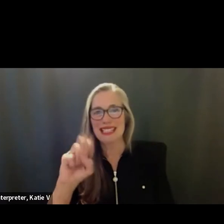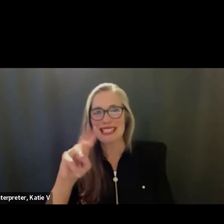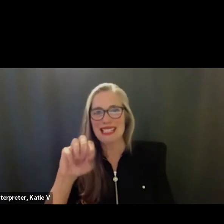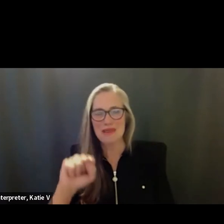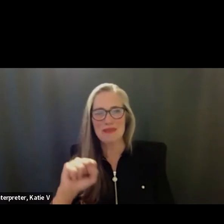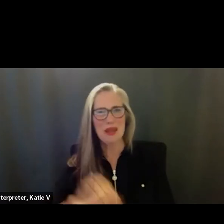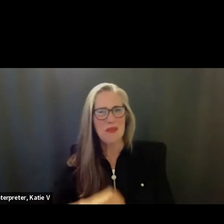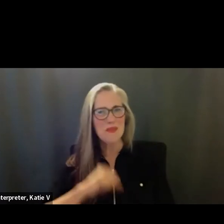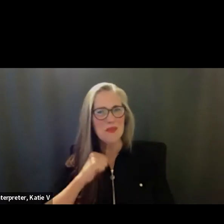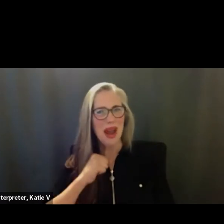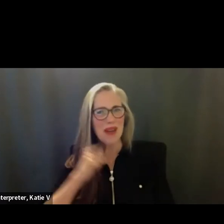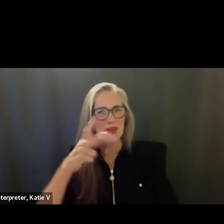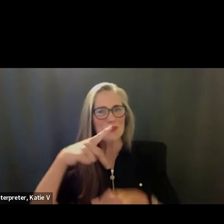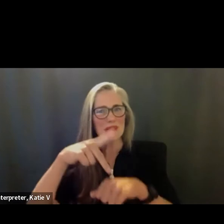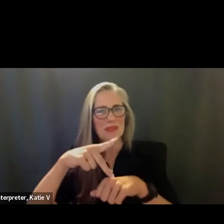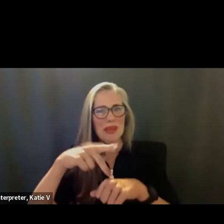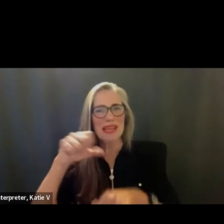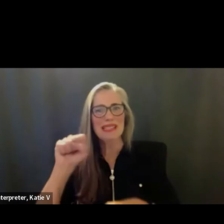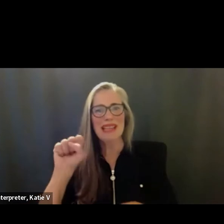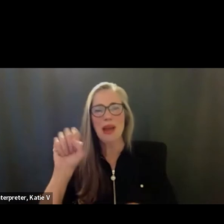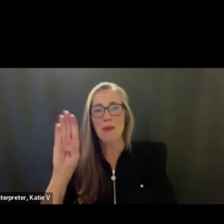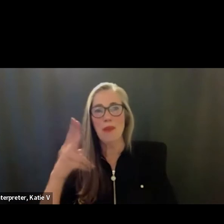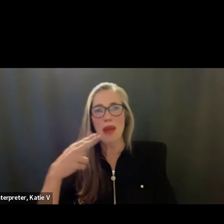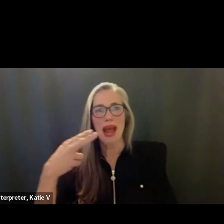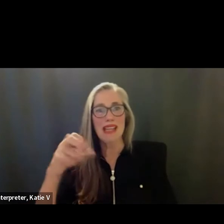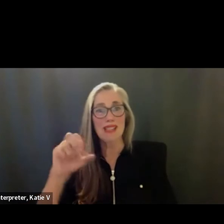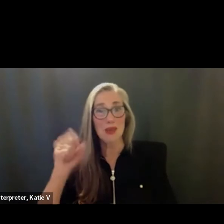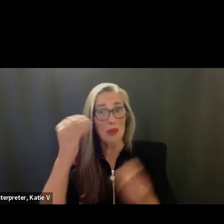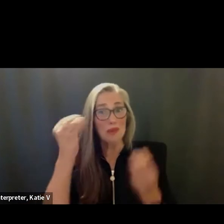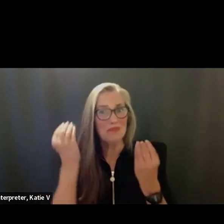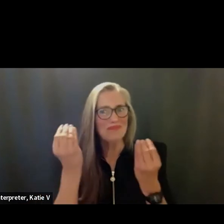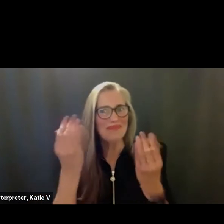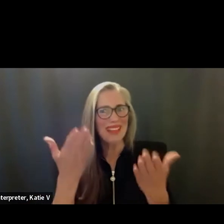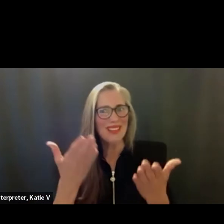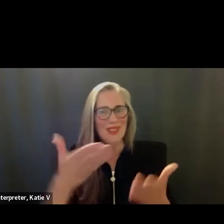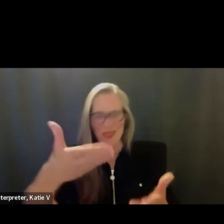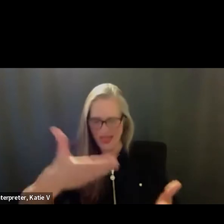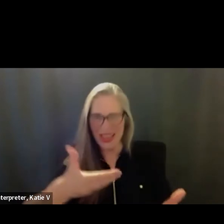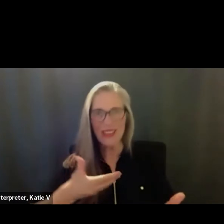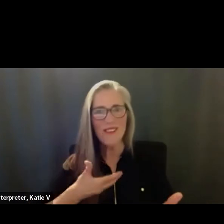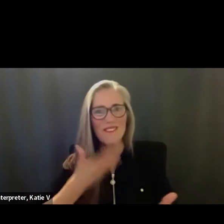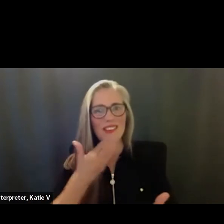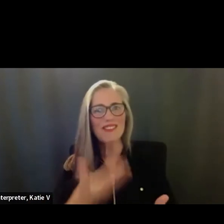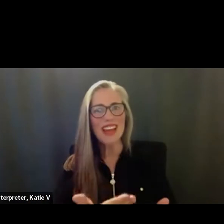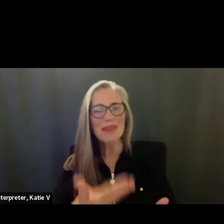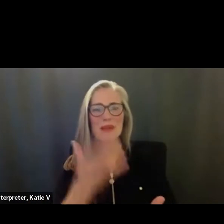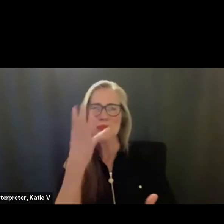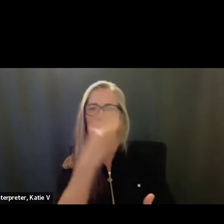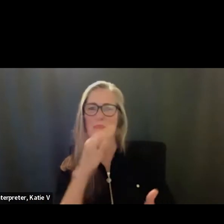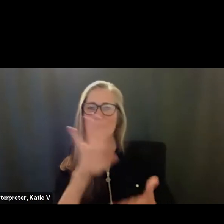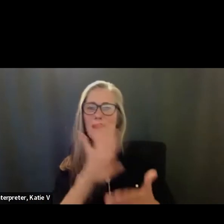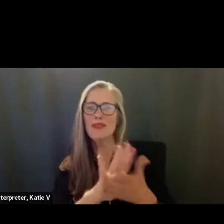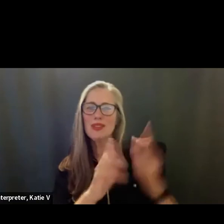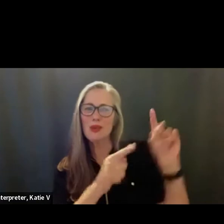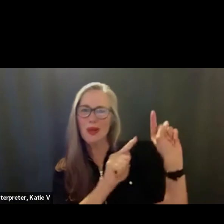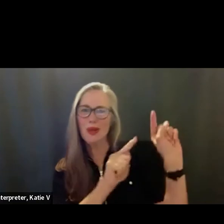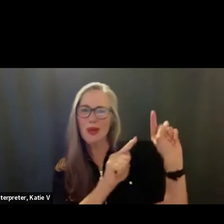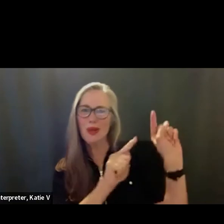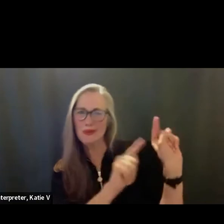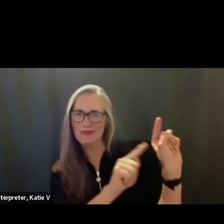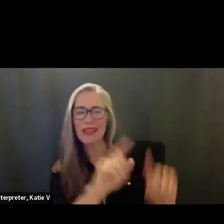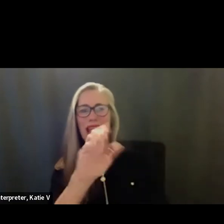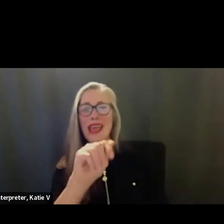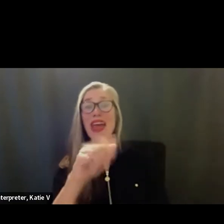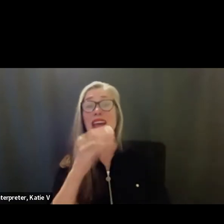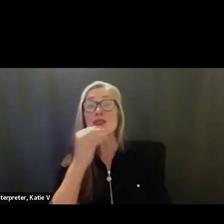Thank you for having me here this evening and to share what we've been up to at Santa Barbara High. There's our beautiful school. So welcome to Casa de